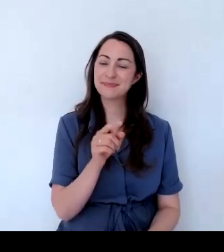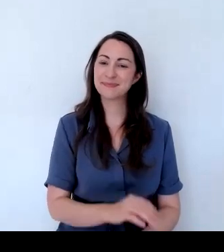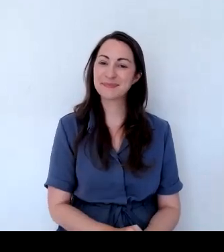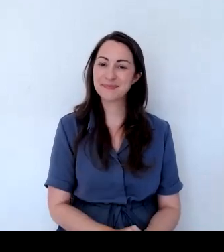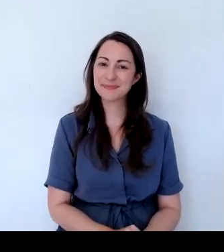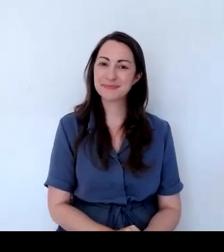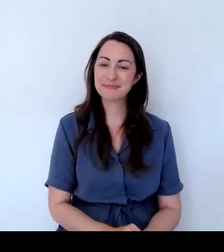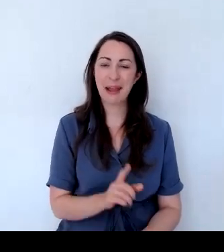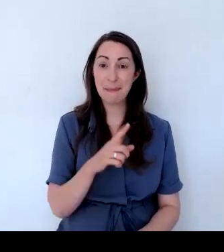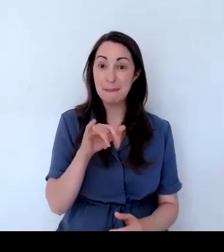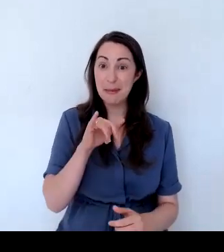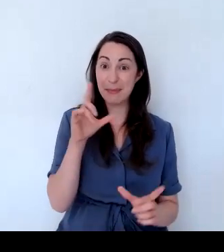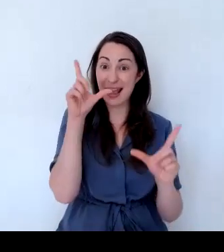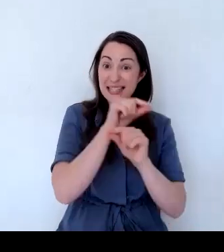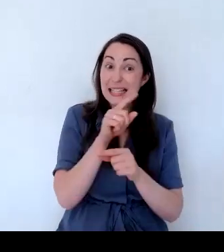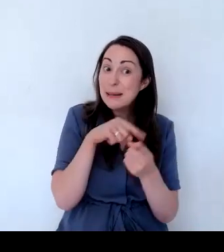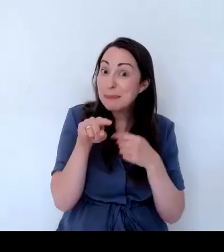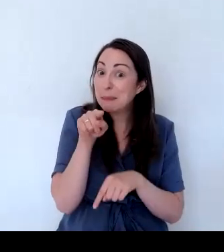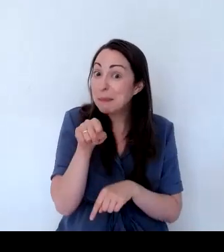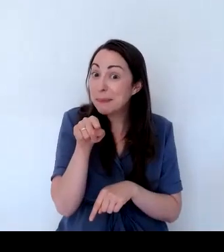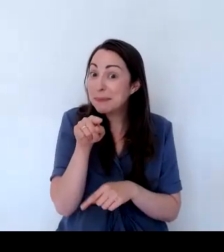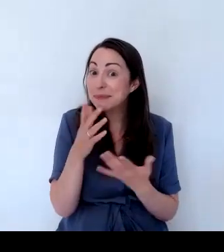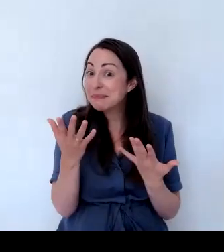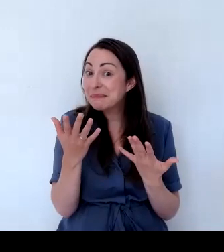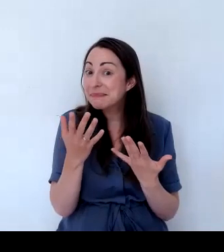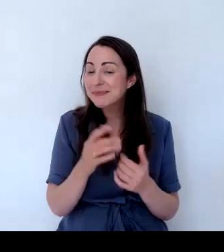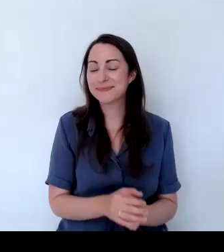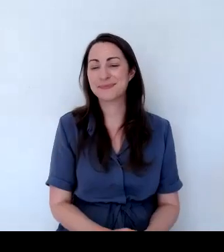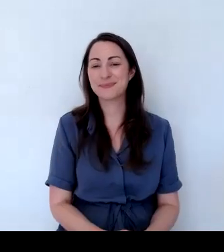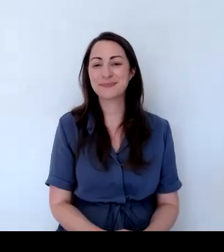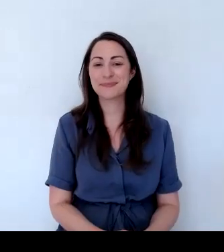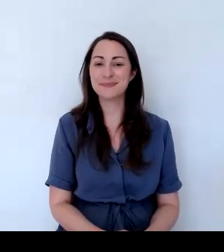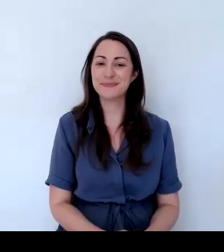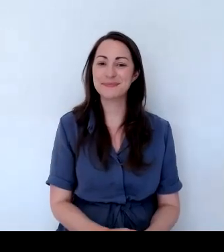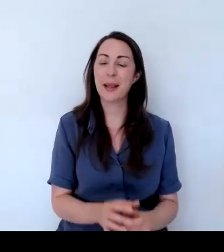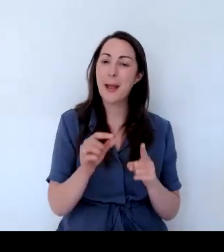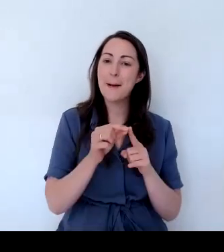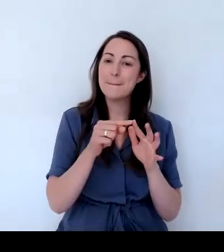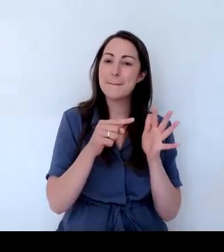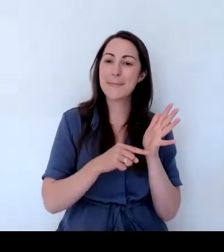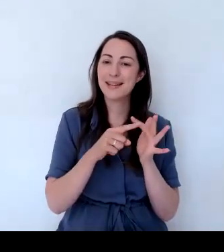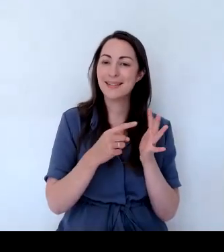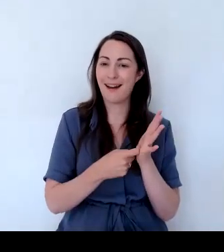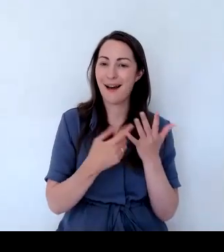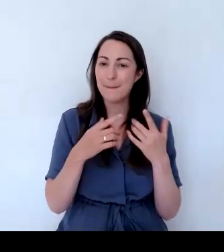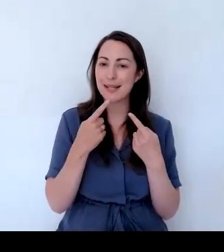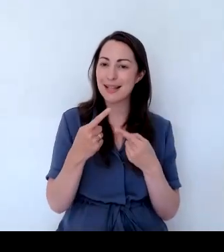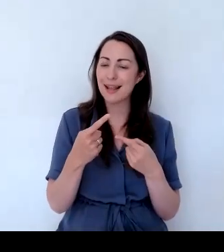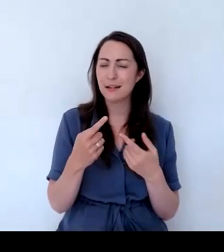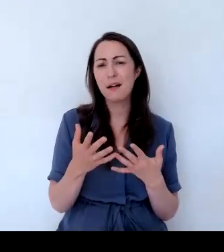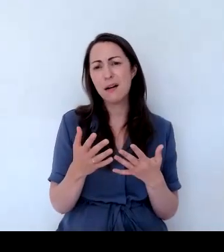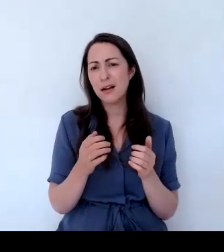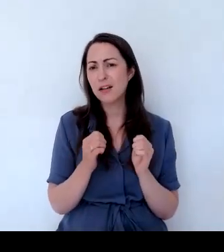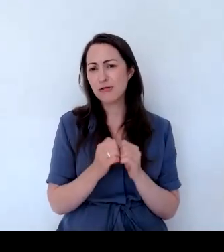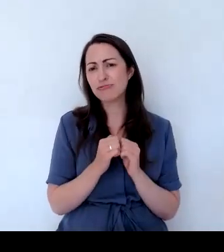I don't think so. Peter said very helpful. Thank you to all. Oh, thank you. It's always nice to have feedback,